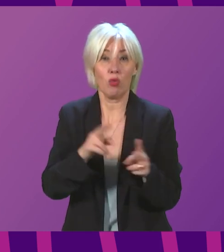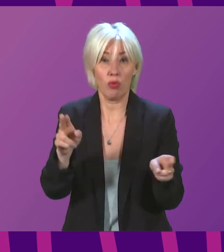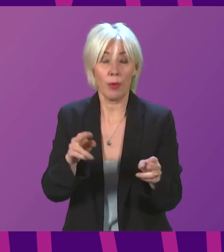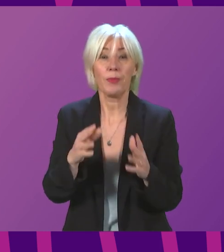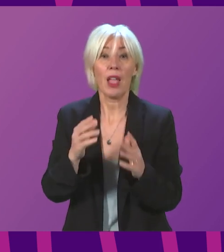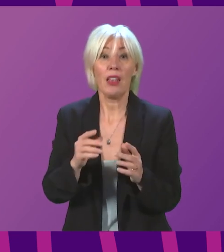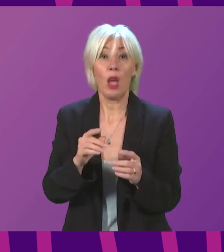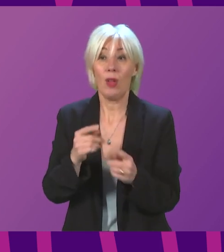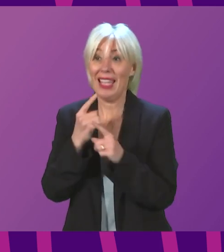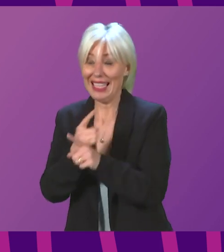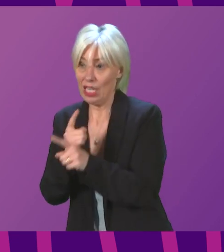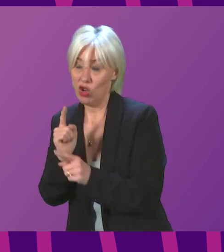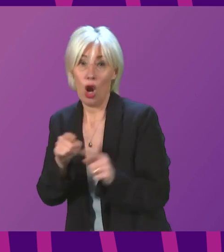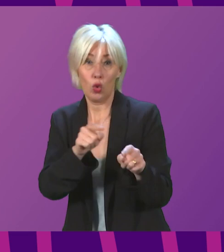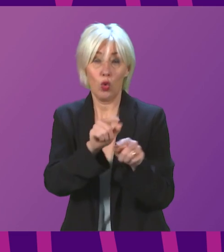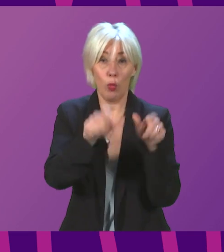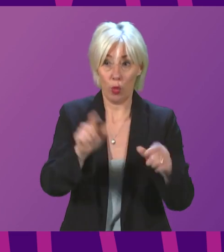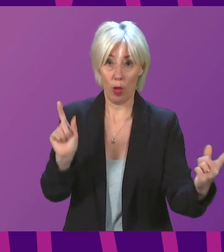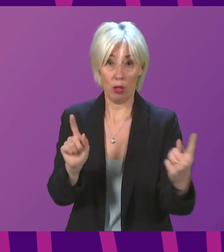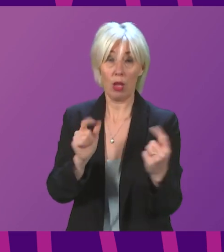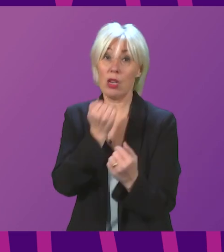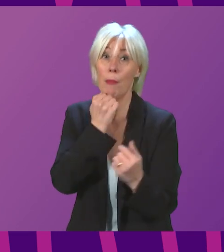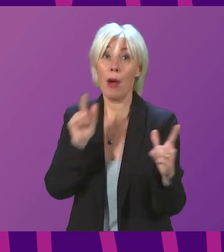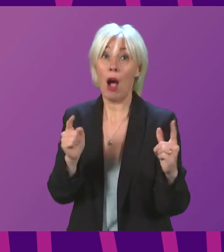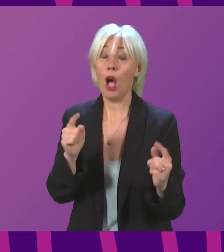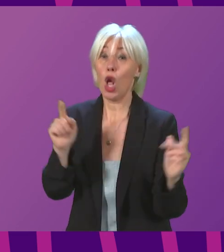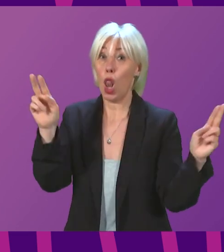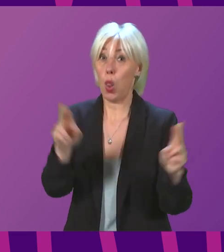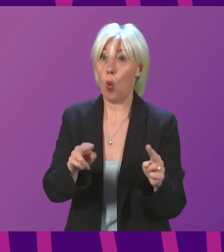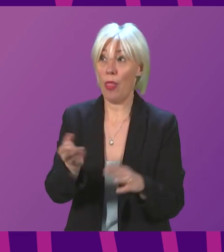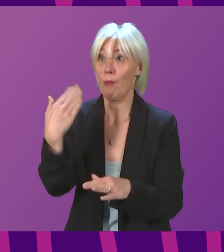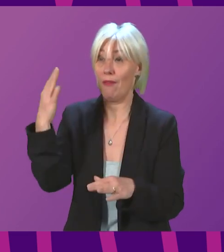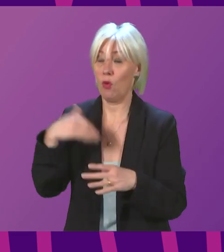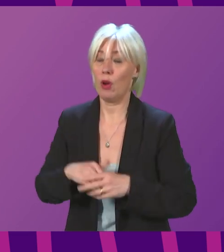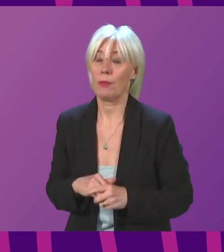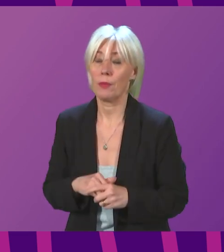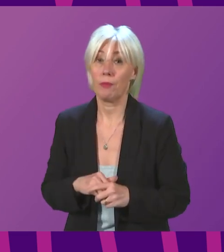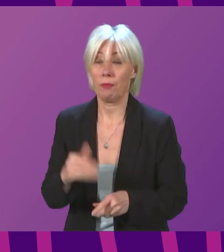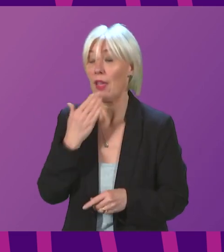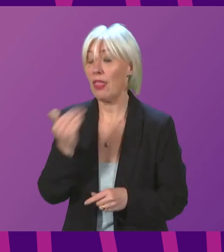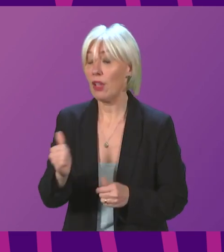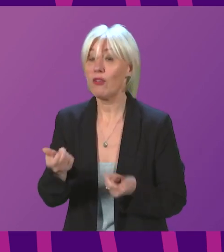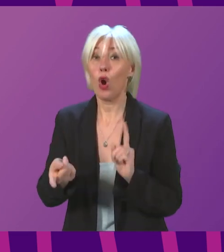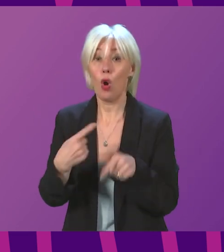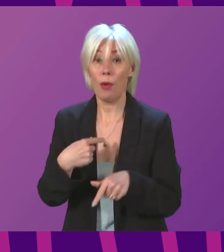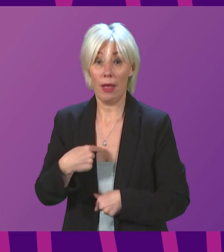at its lowest level since 2009. Christine Graham. I thank the First Minister for her answer and as a former secondary teacher myself